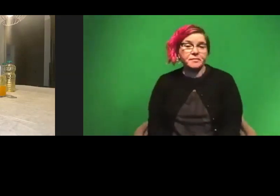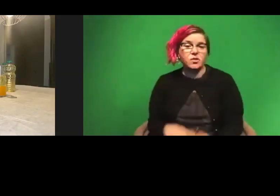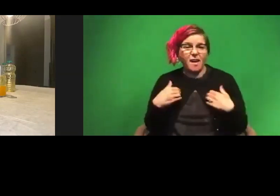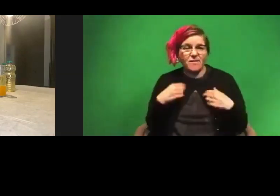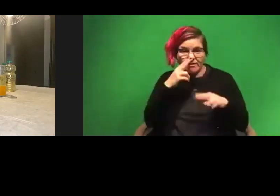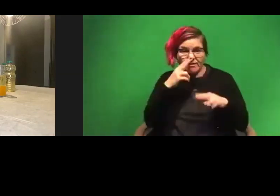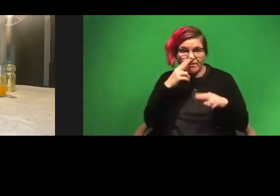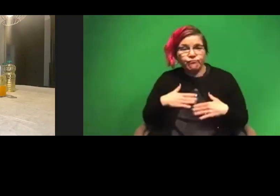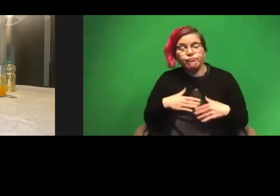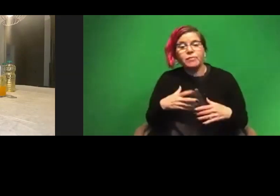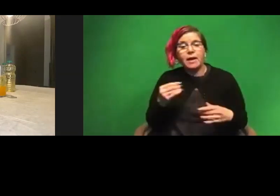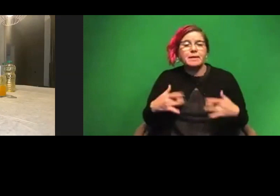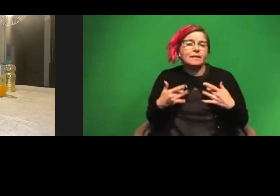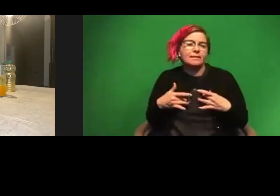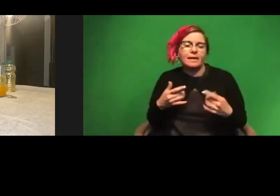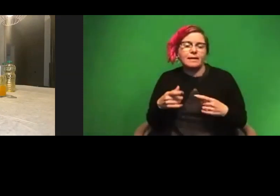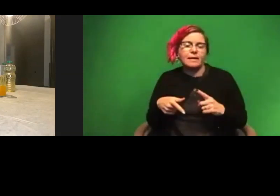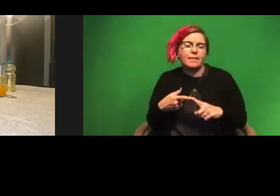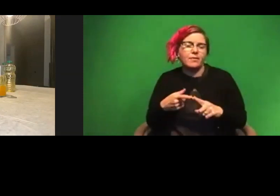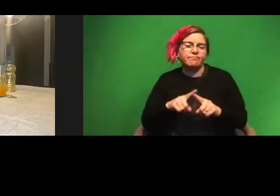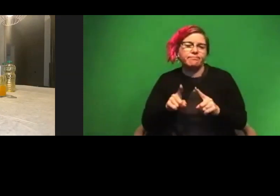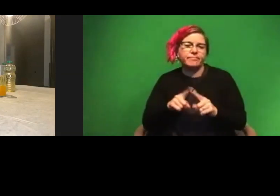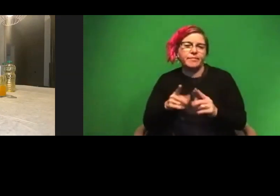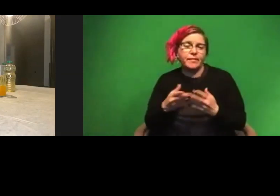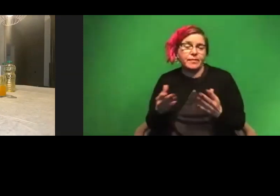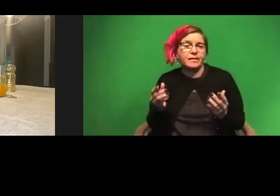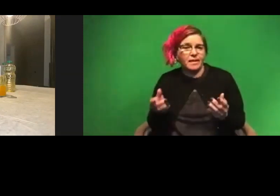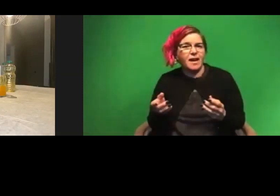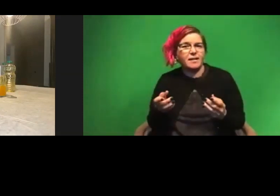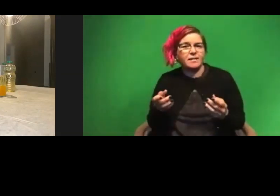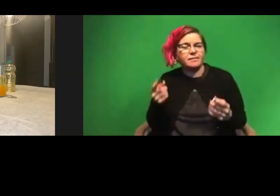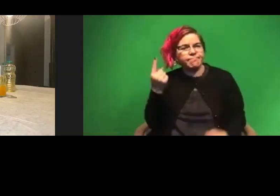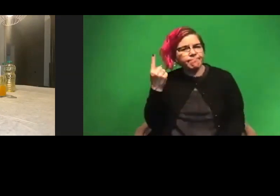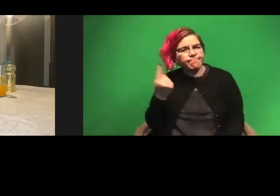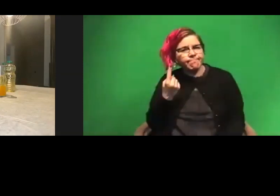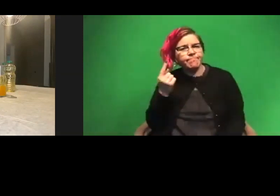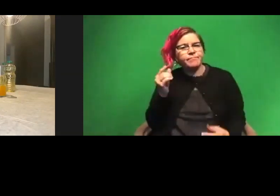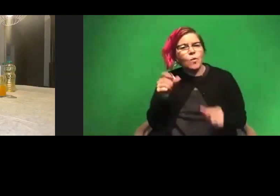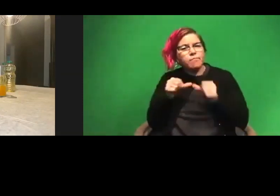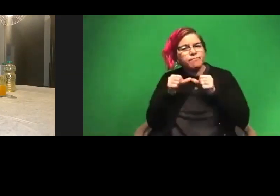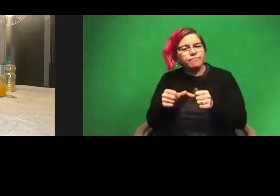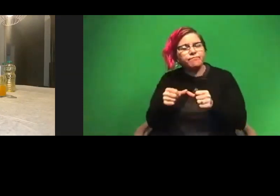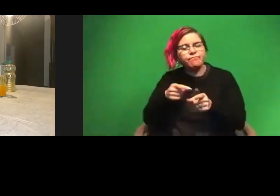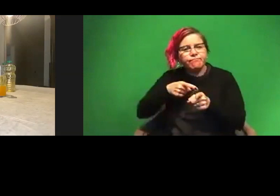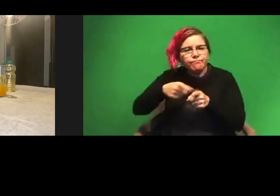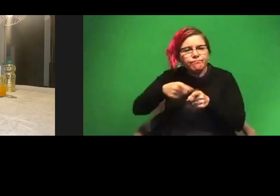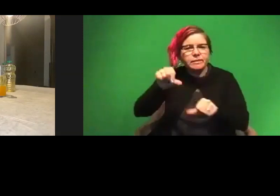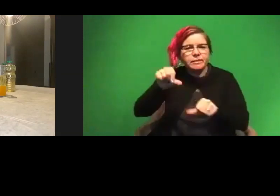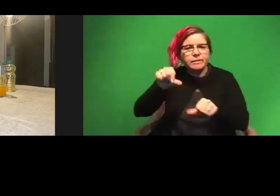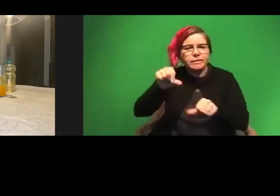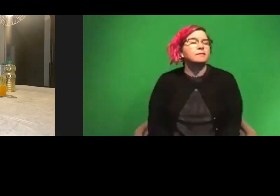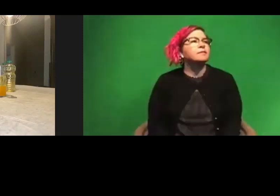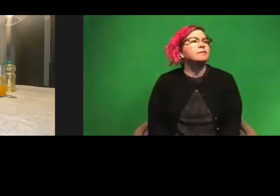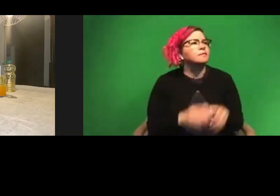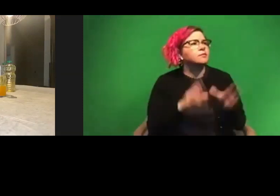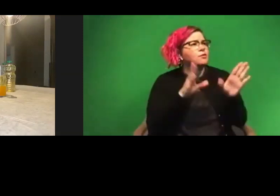it and being excited about, excited about it made me want to continue my path in science. Great. Um,